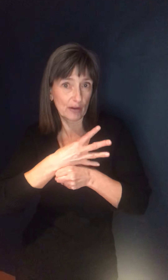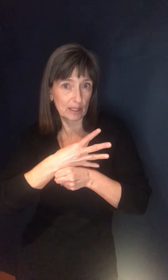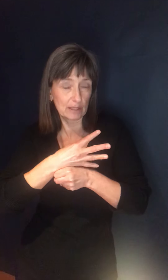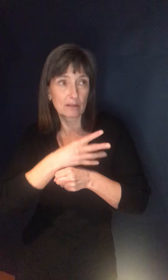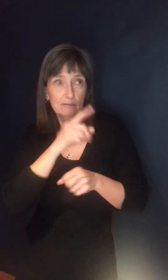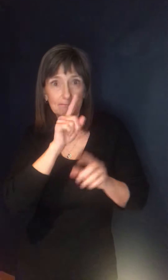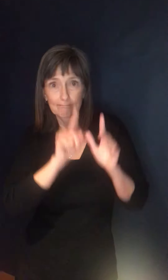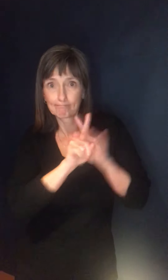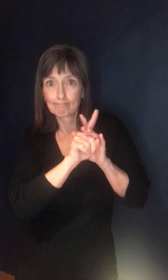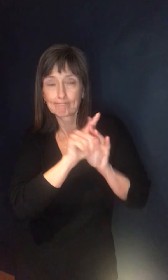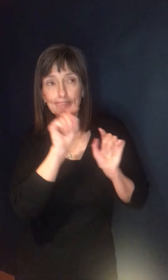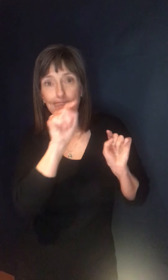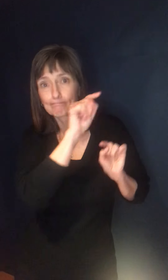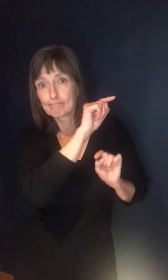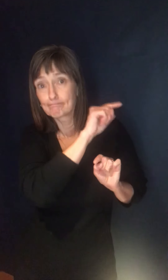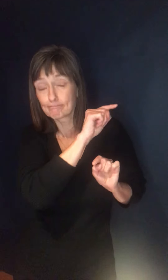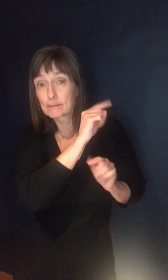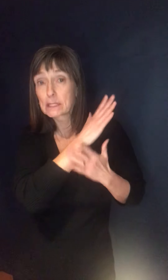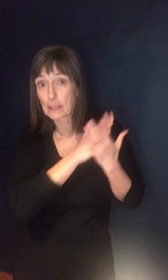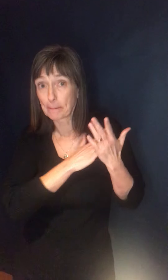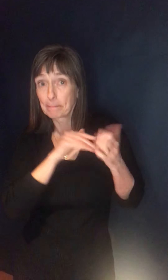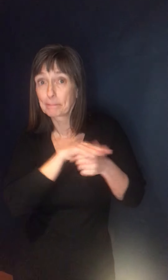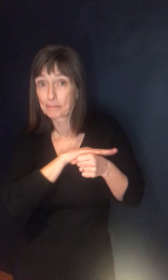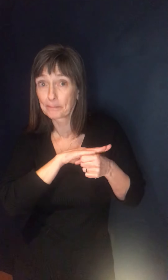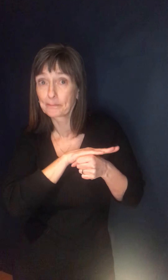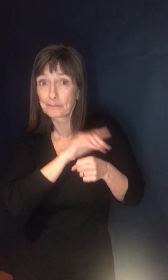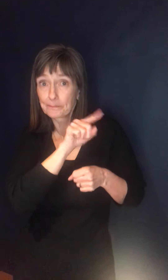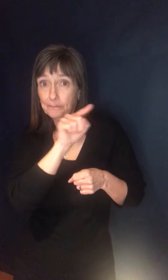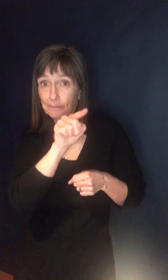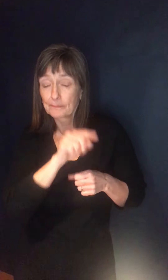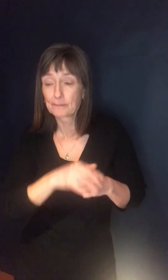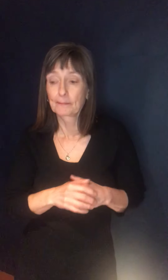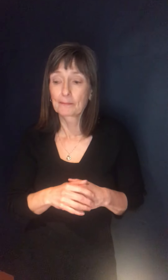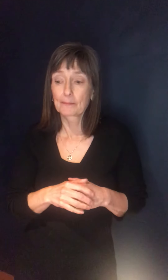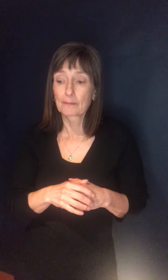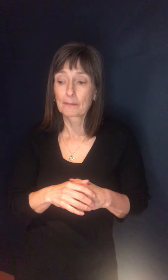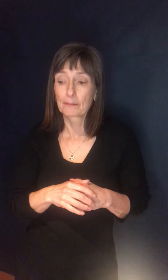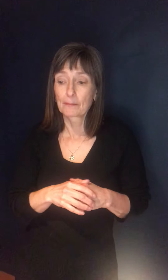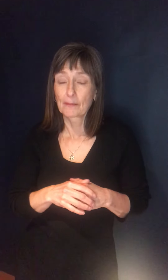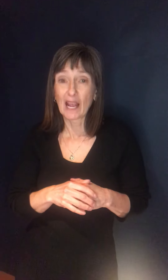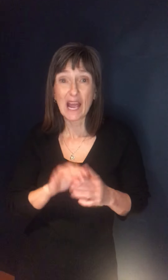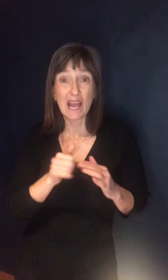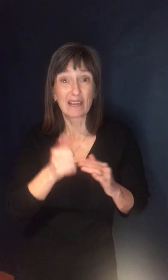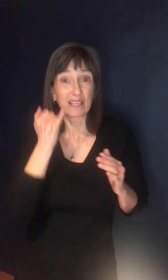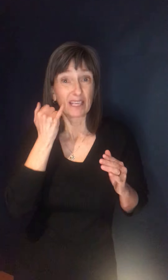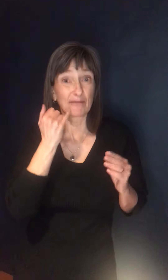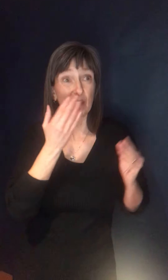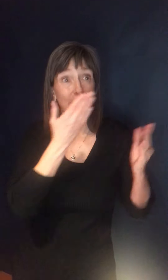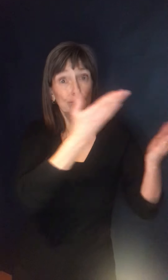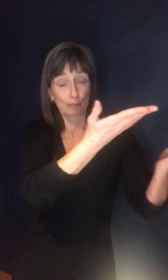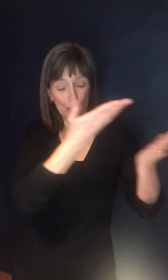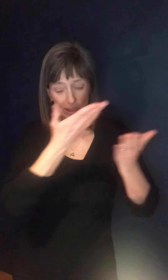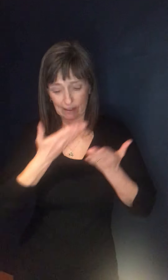that we're seeing in other areas of the world and, uh, and about the importation of that. So, so there's certainly, um,